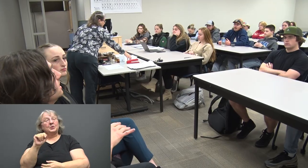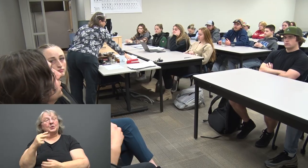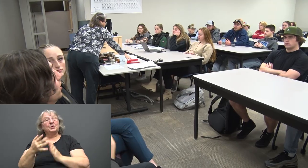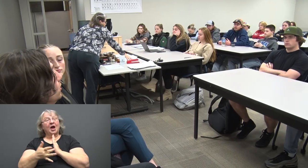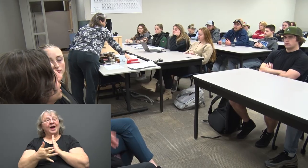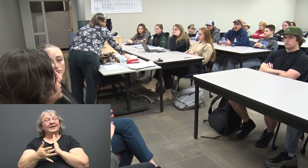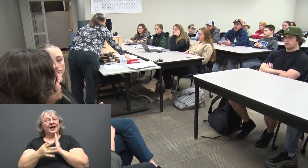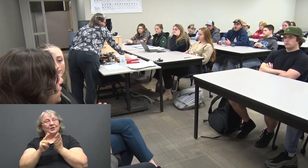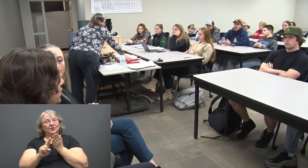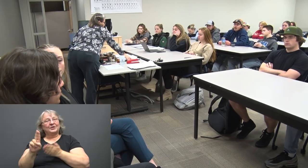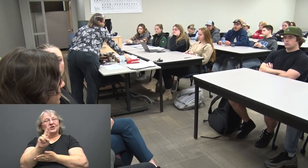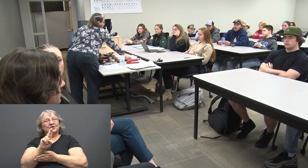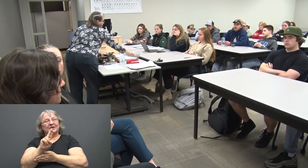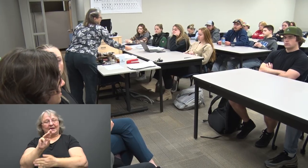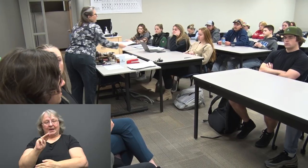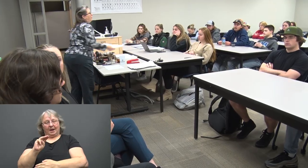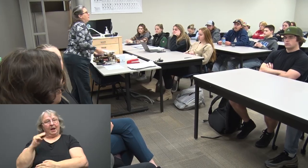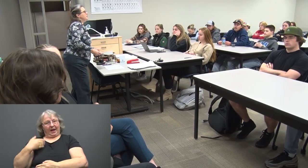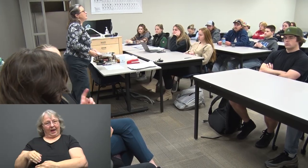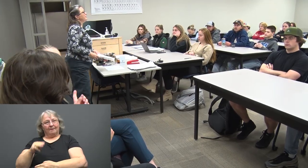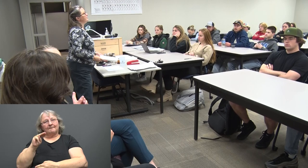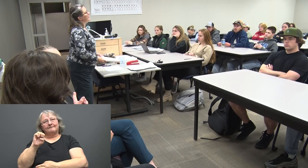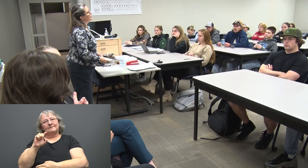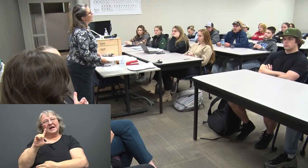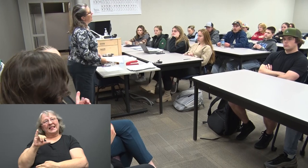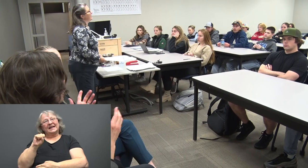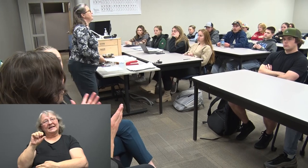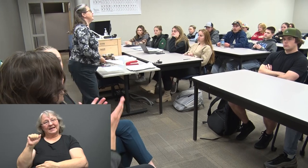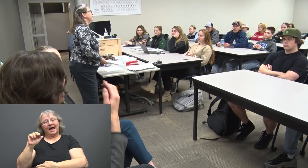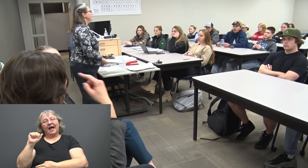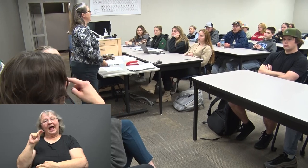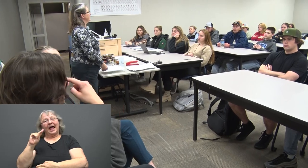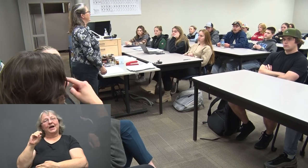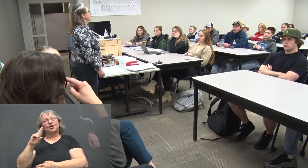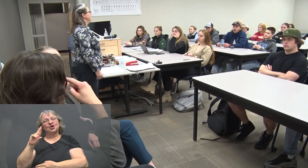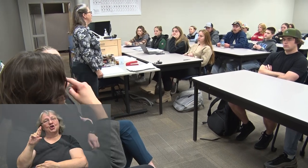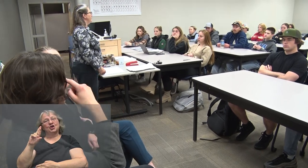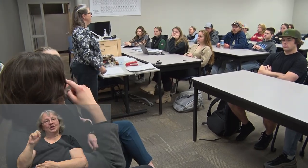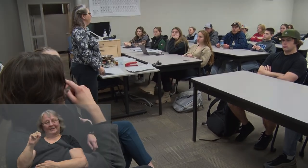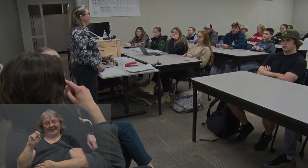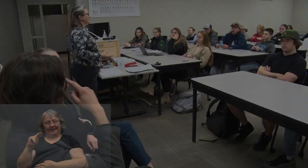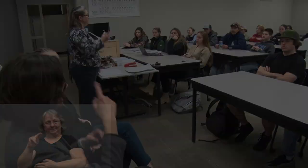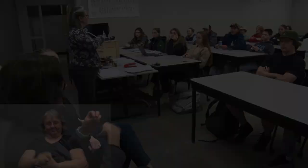Tech University, Melissa Anderson, Community Education News. Did you activity that we did yesterday with the, or last time with the